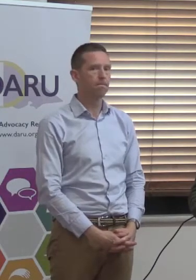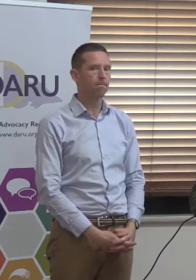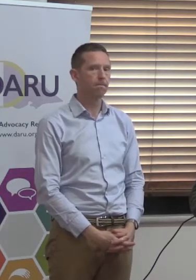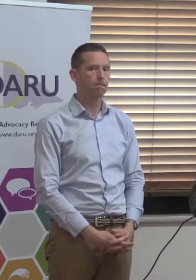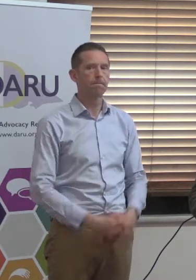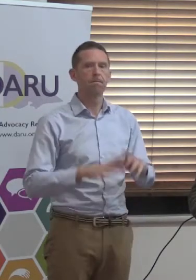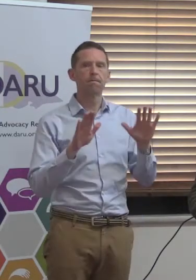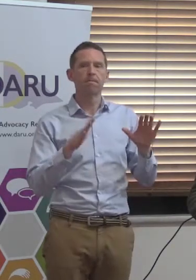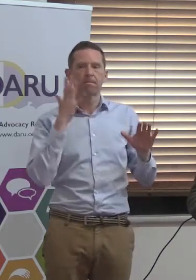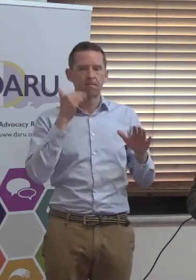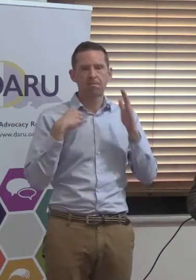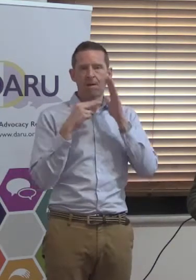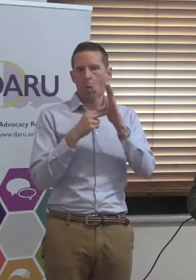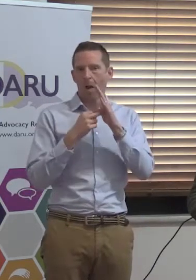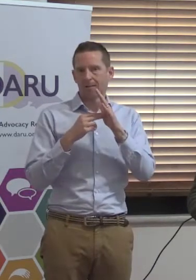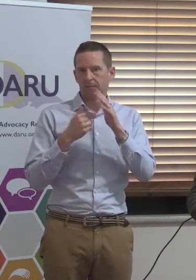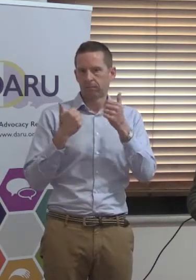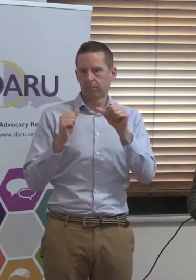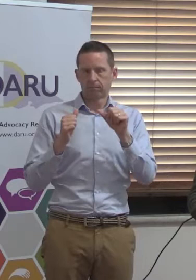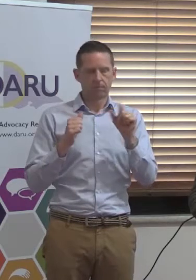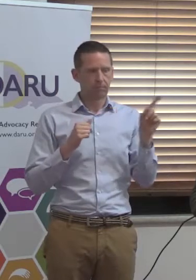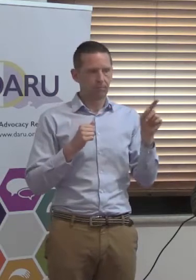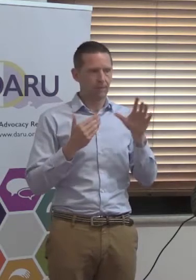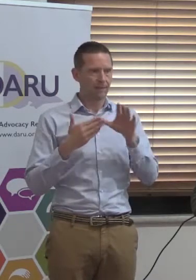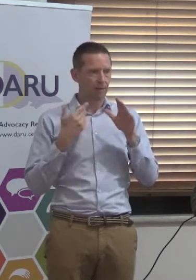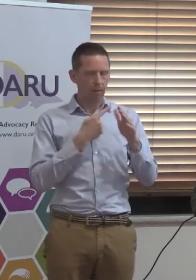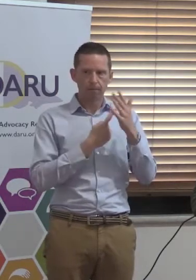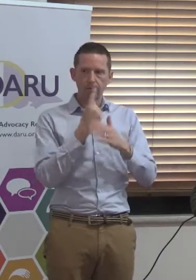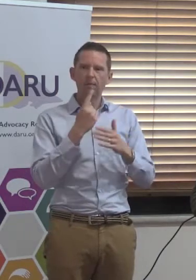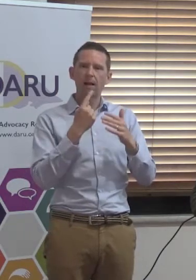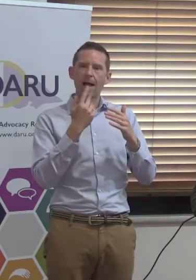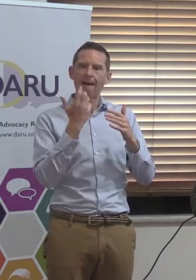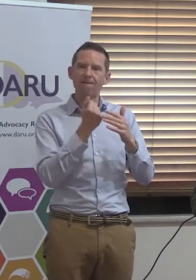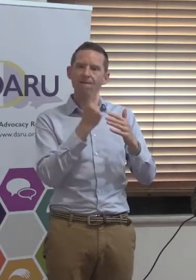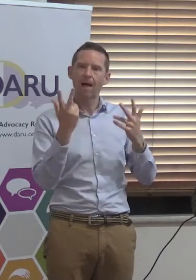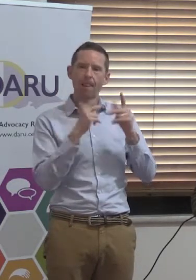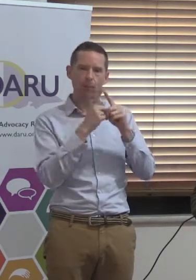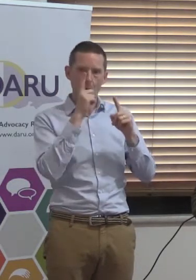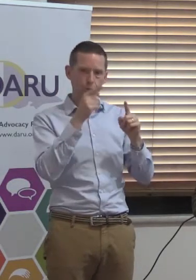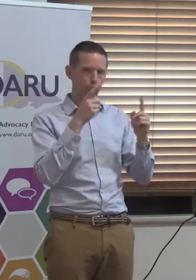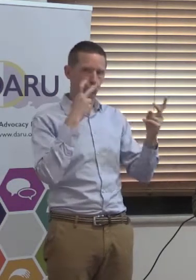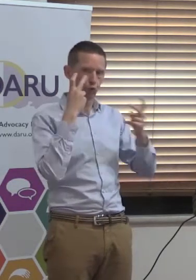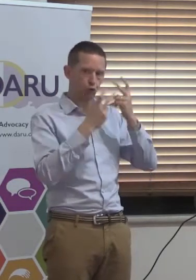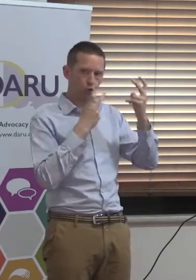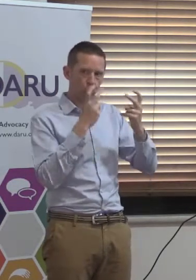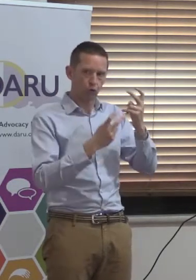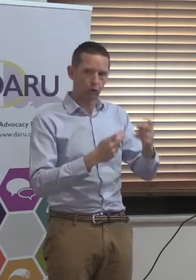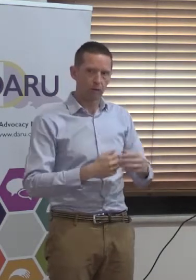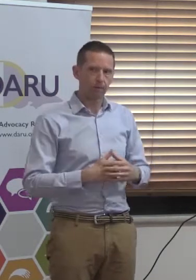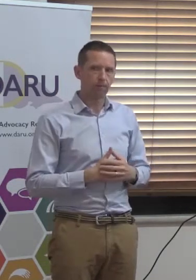When we're waiting for any response about that, you might just go... There's other things you can do, like search. For example,